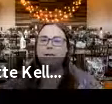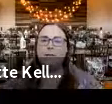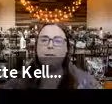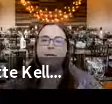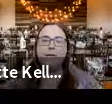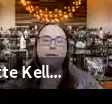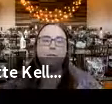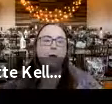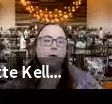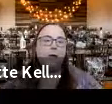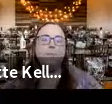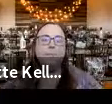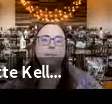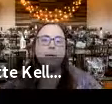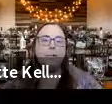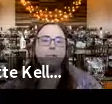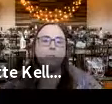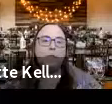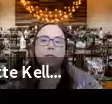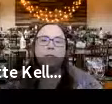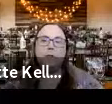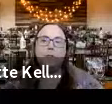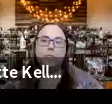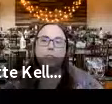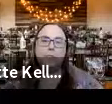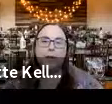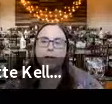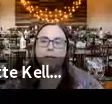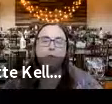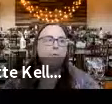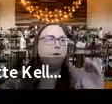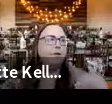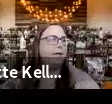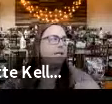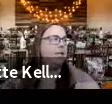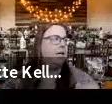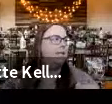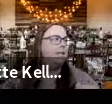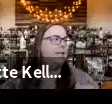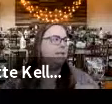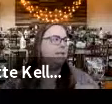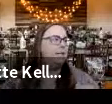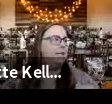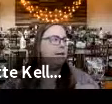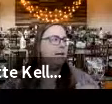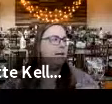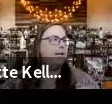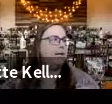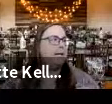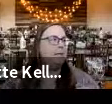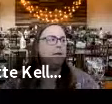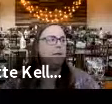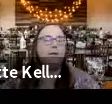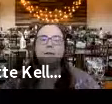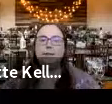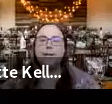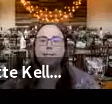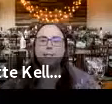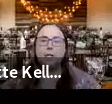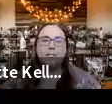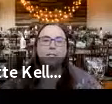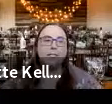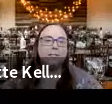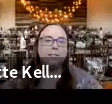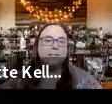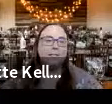Hi everybody and welcome. We're just waiting for everybody to get logged in and then we will